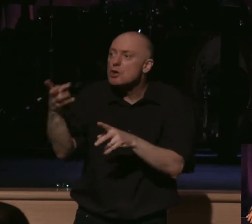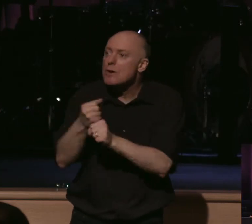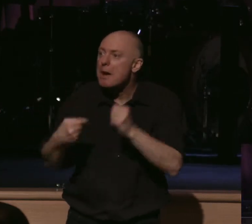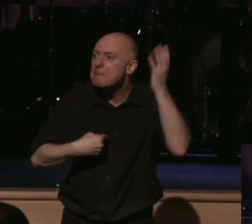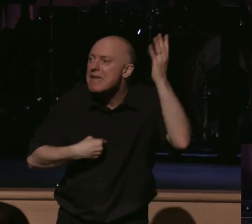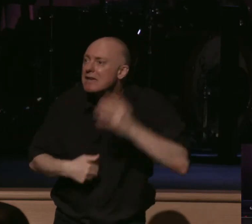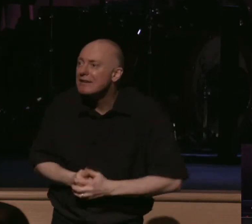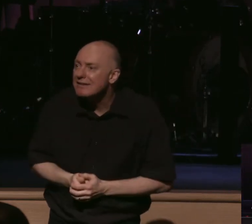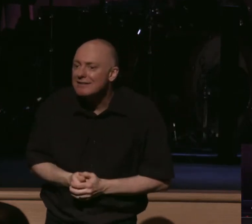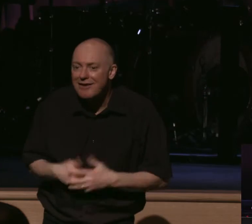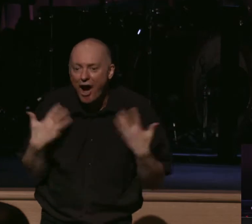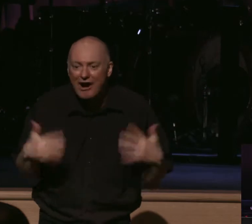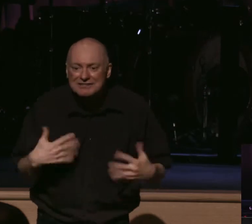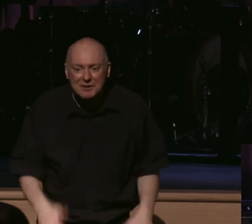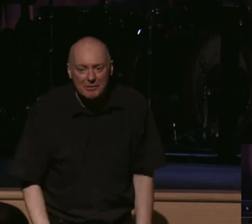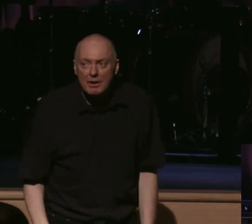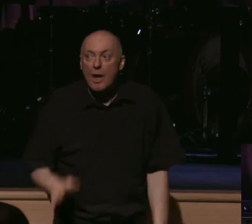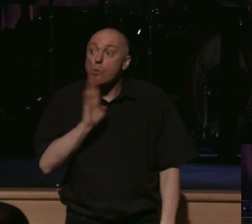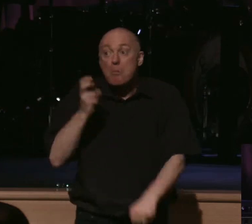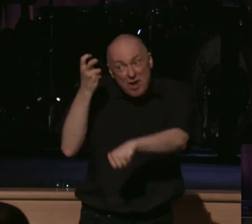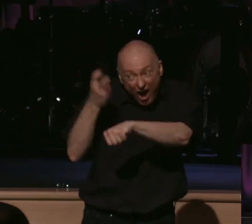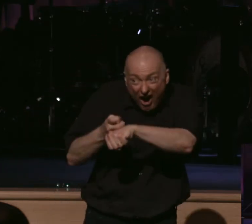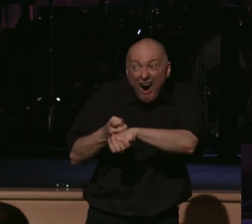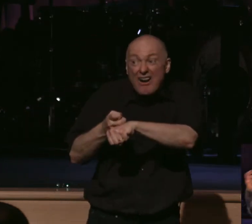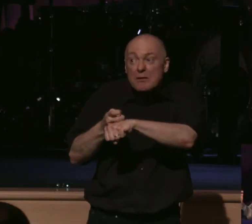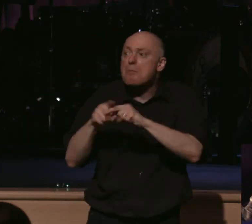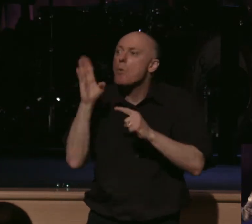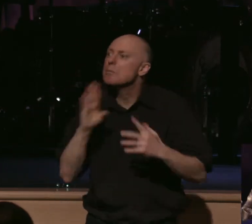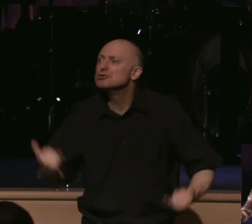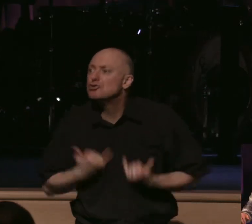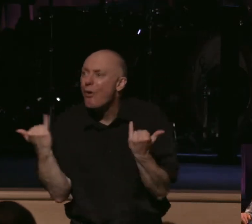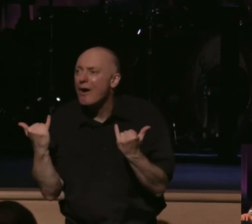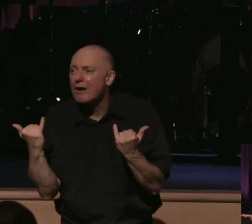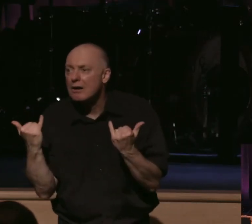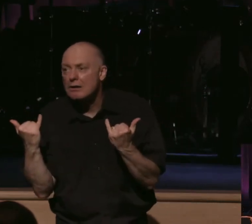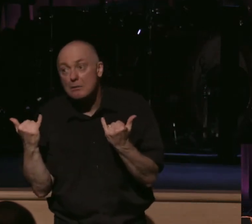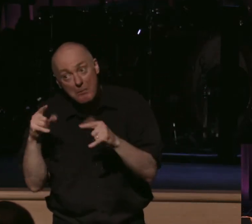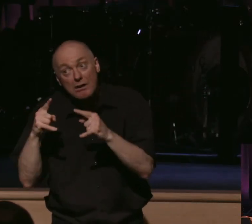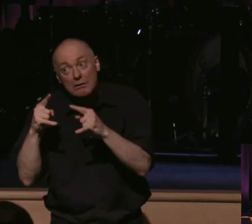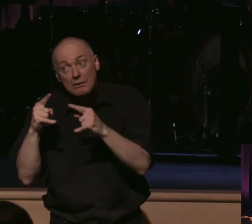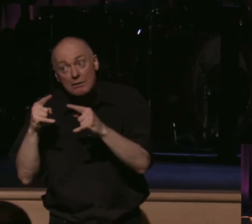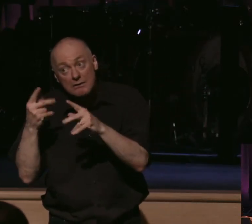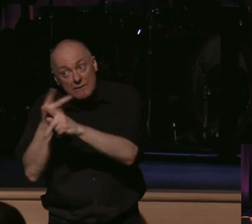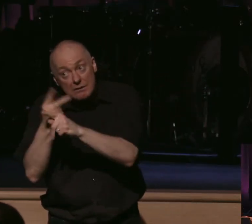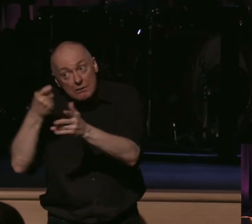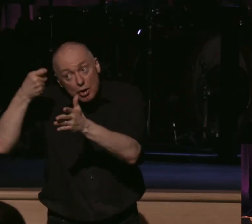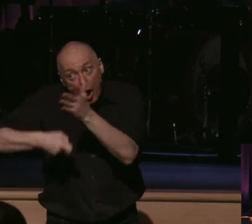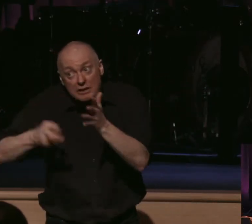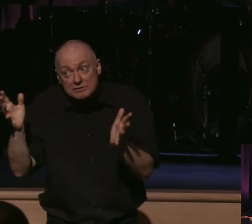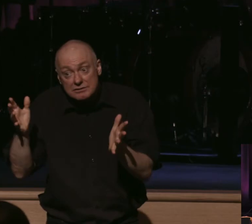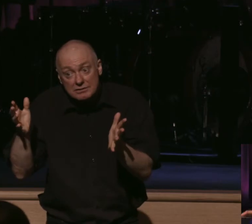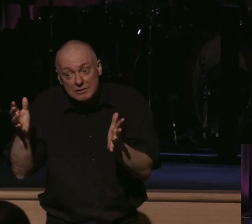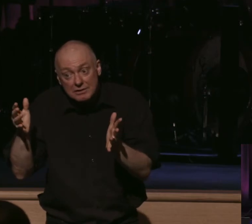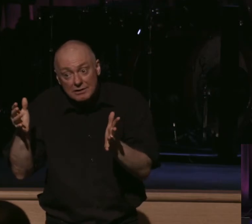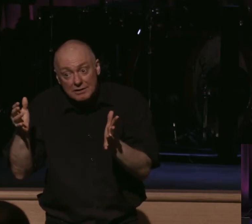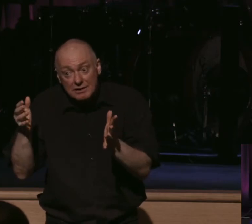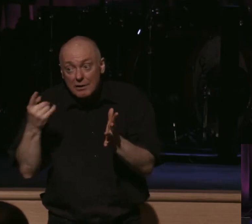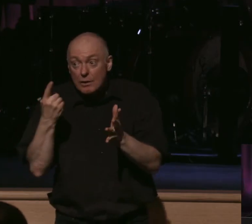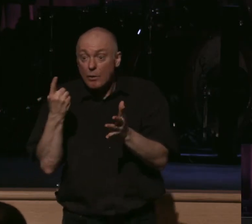says. Awesome. He says, there's going to be heartache, but there's going to be joy. But you've to count the cost. Because you're going to start this journey, you've to finish